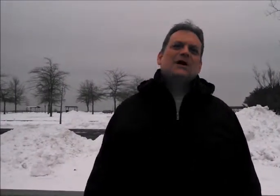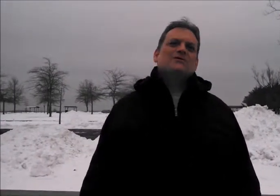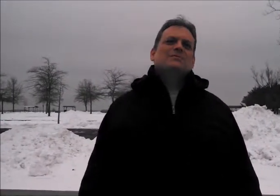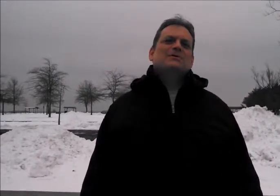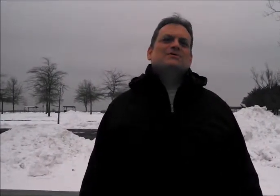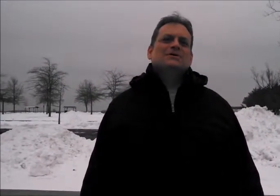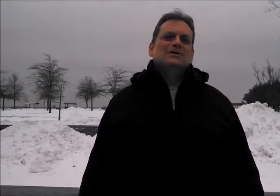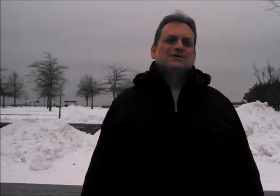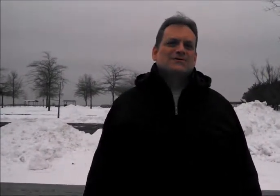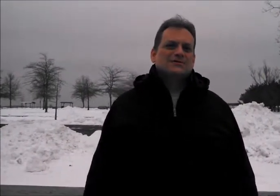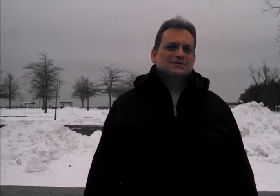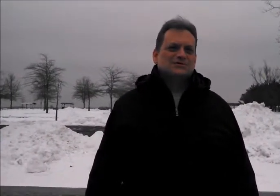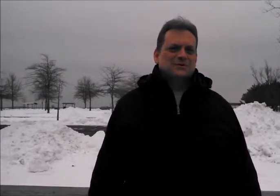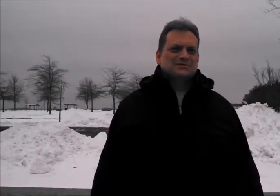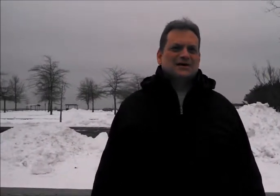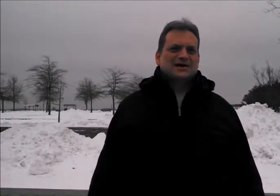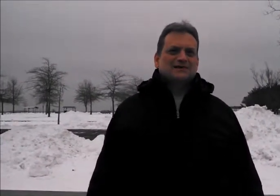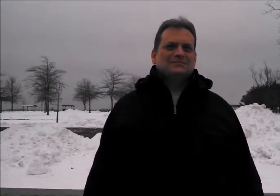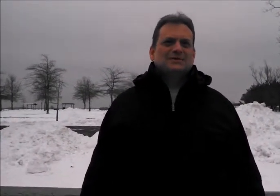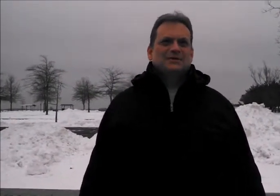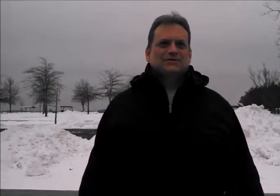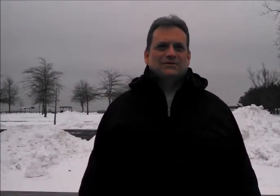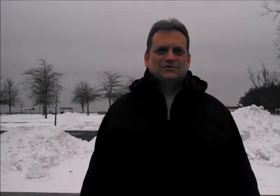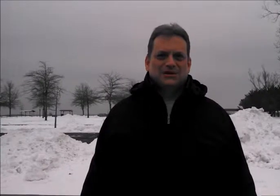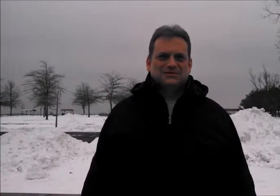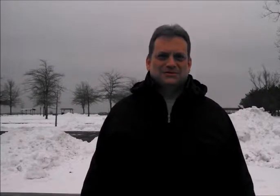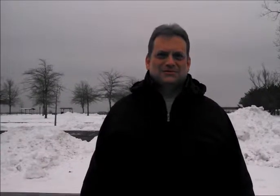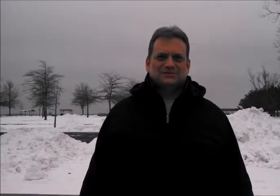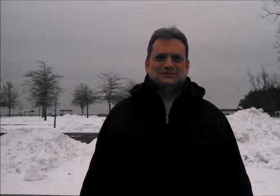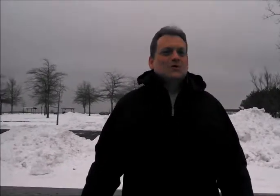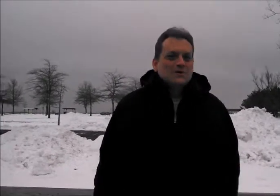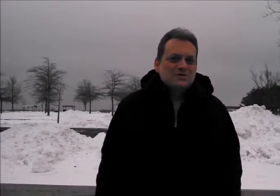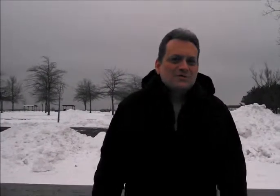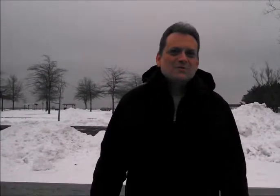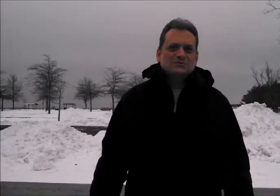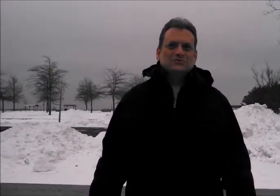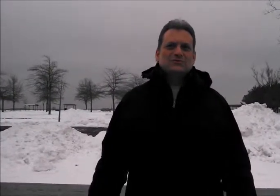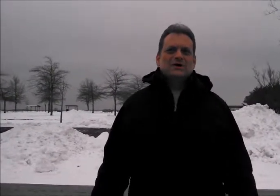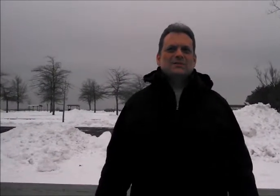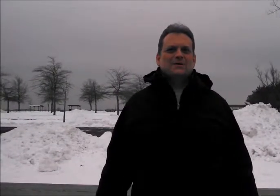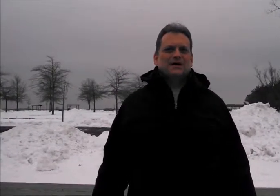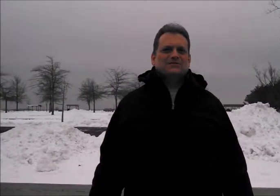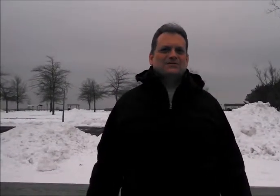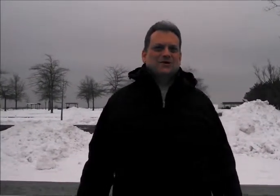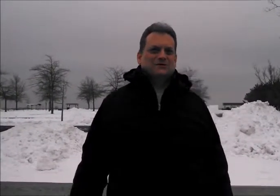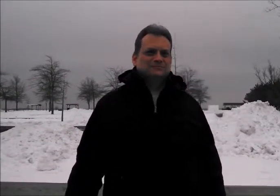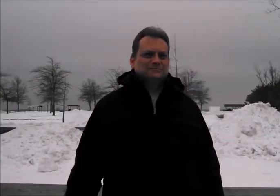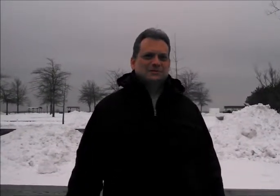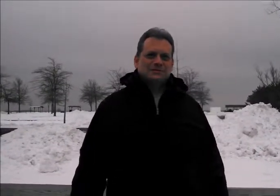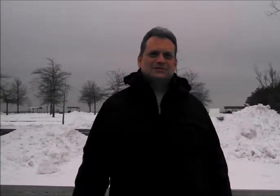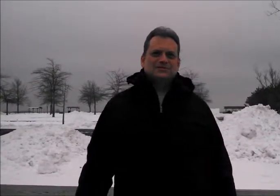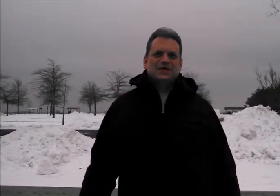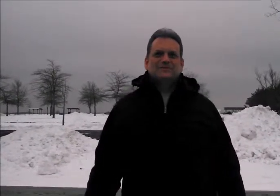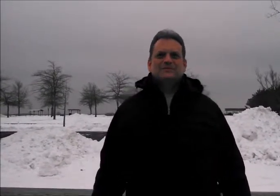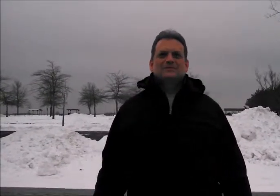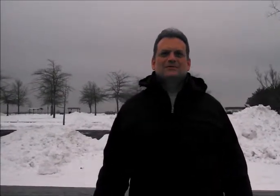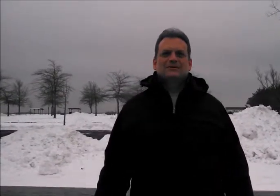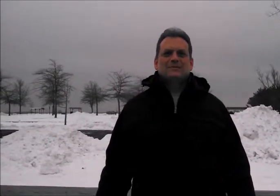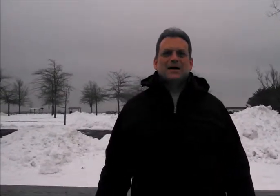is how you build songs and drama signing for your dances, which is what we'll do in our next video. Until then, goodbye.